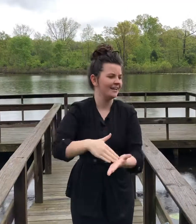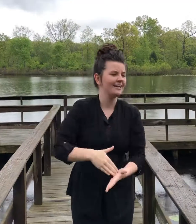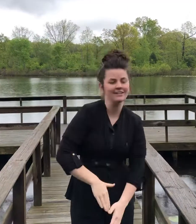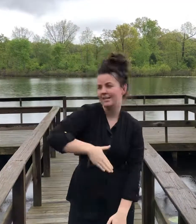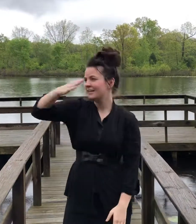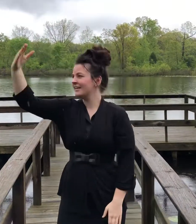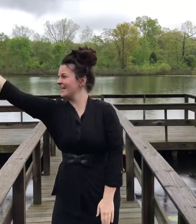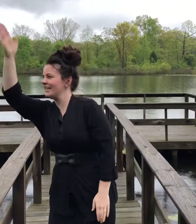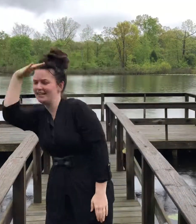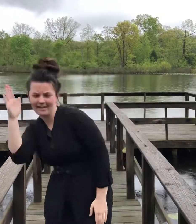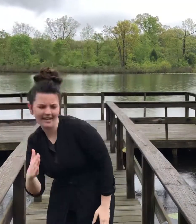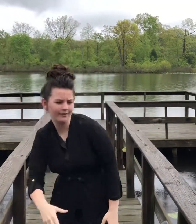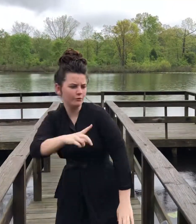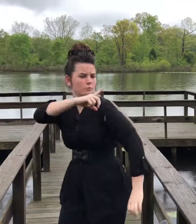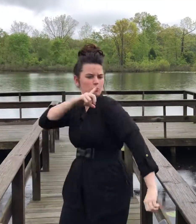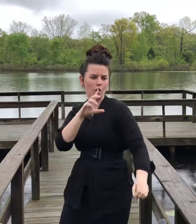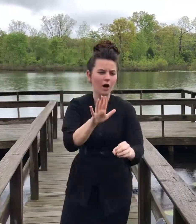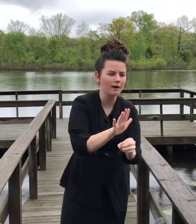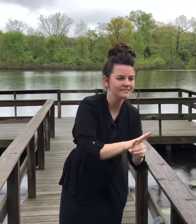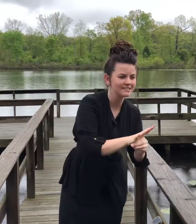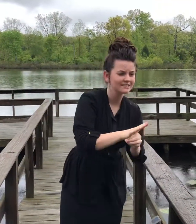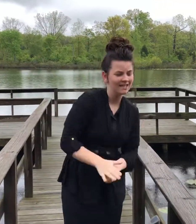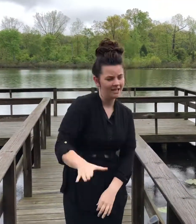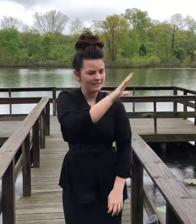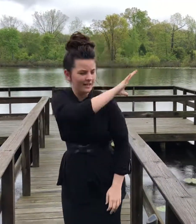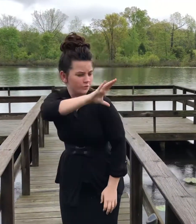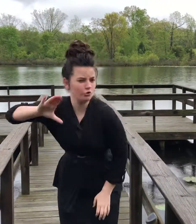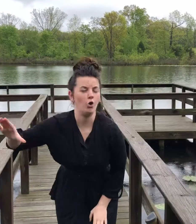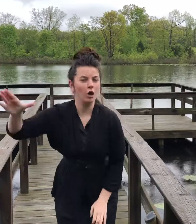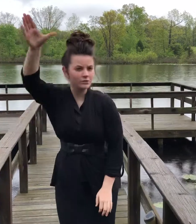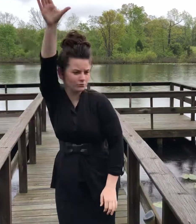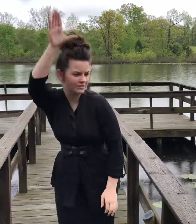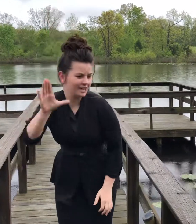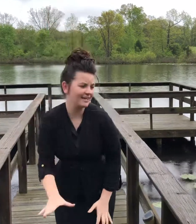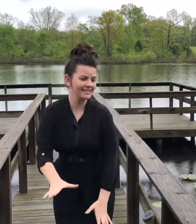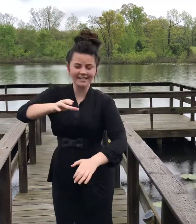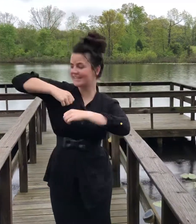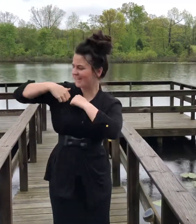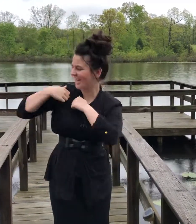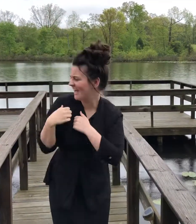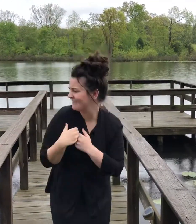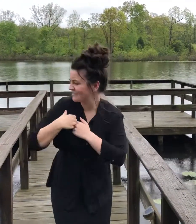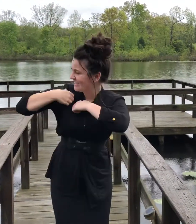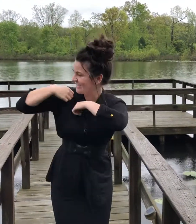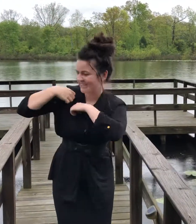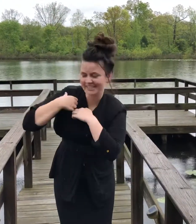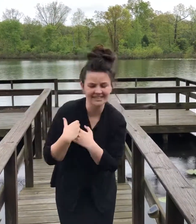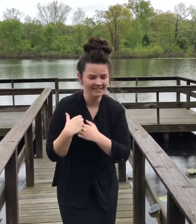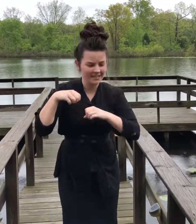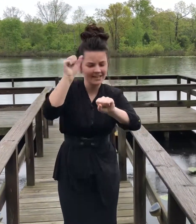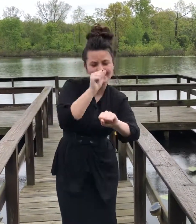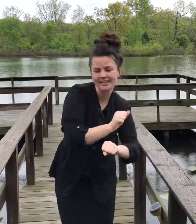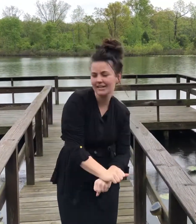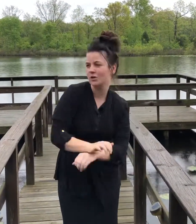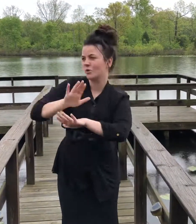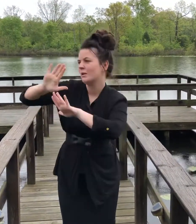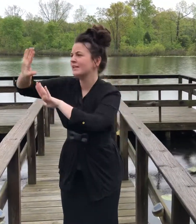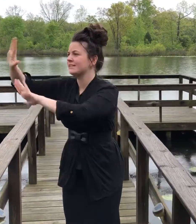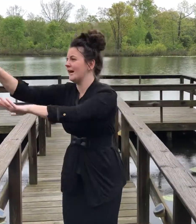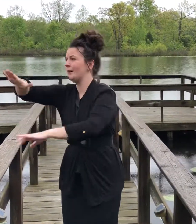He never promised That the cross would not get held in And on you would not